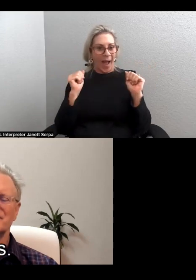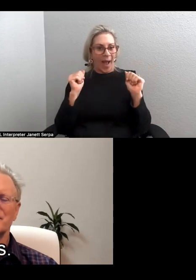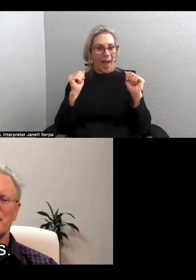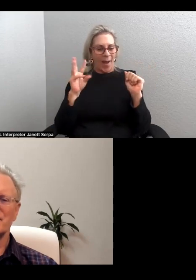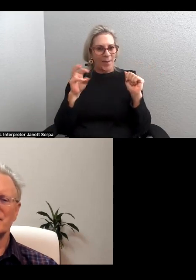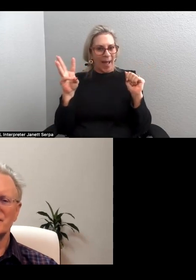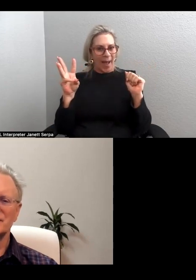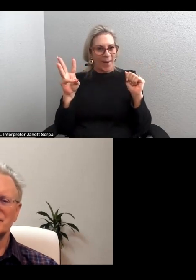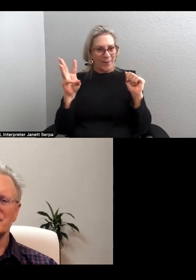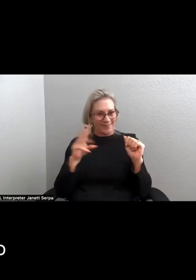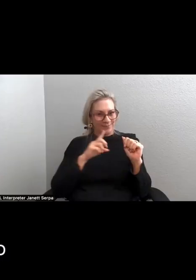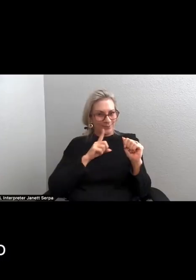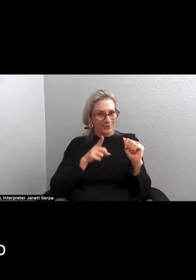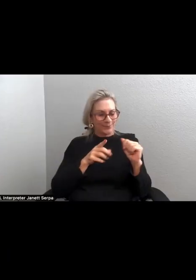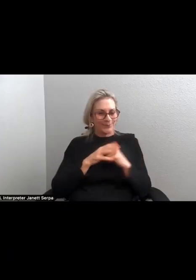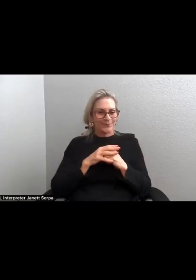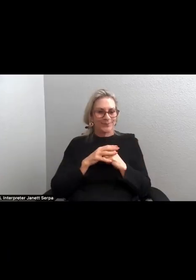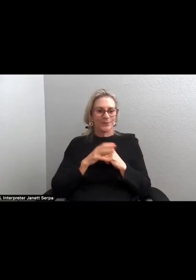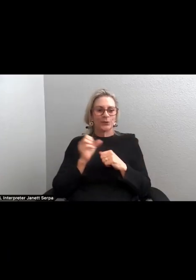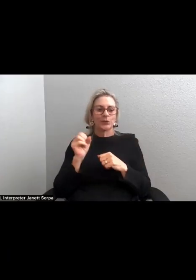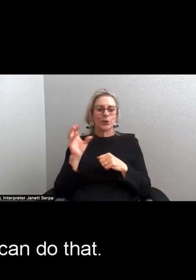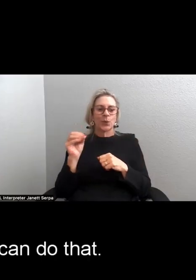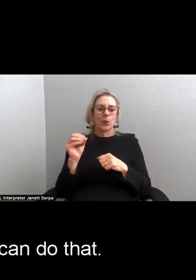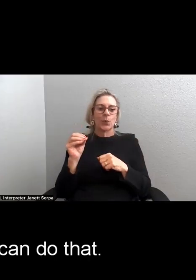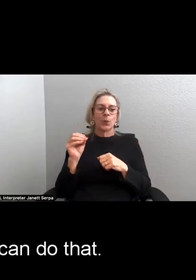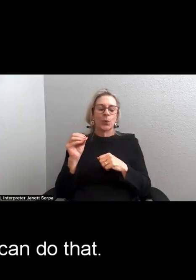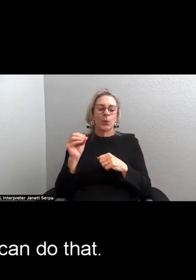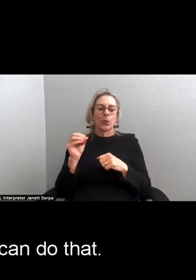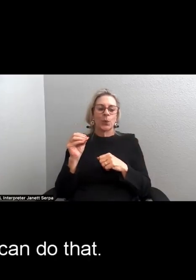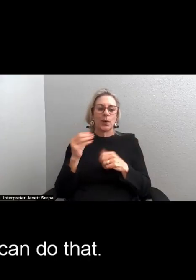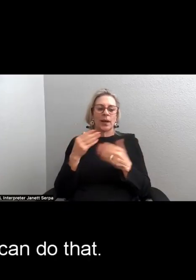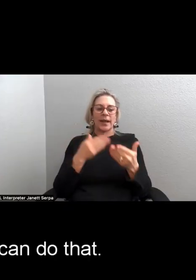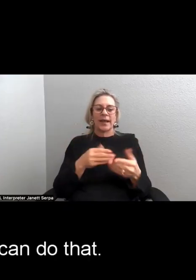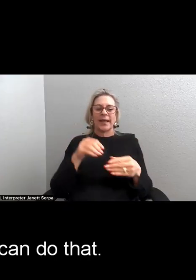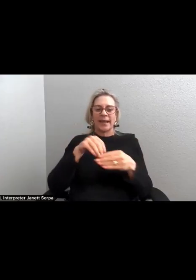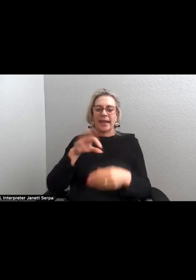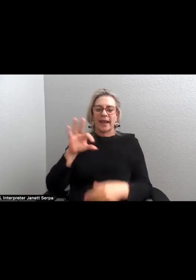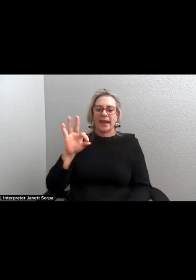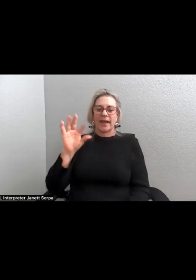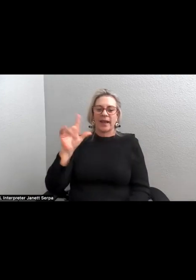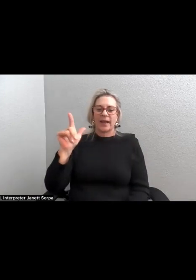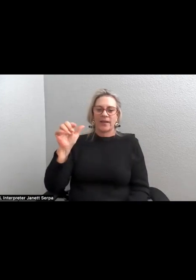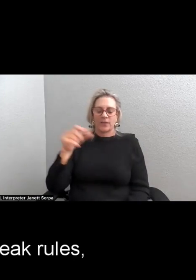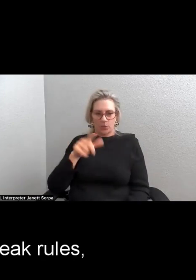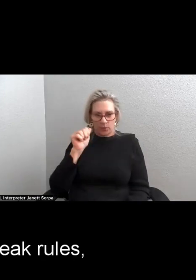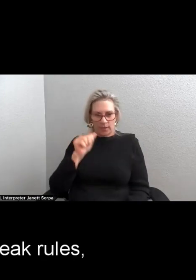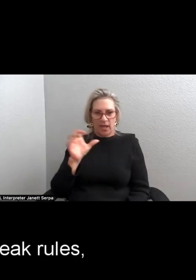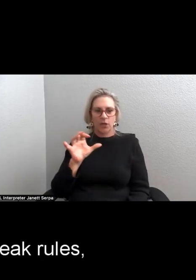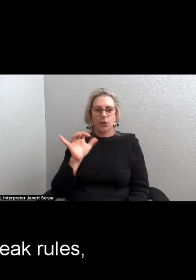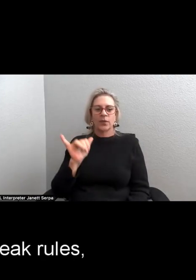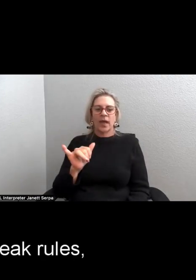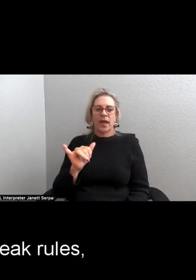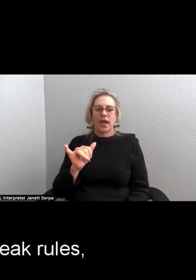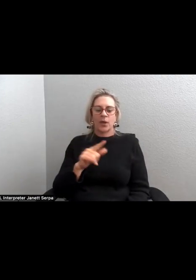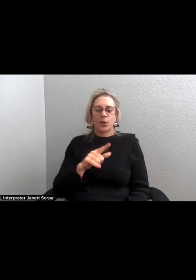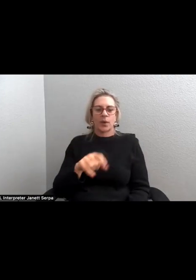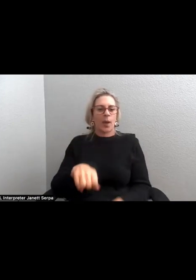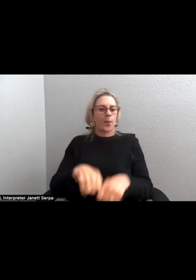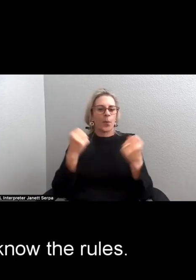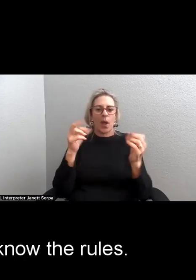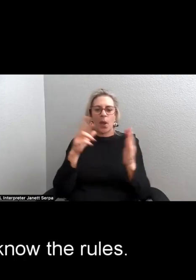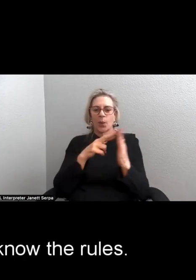it is. So in Flash, you can do that. You can break rules